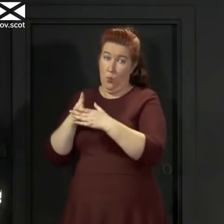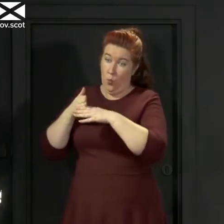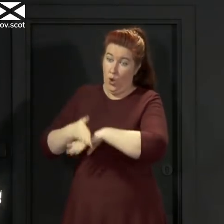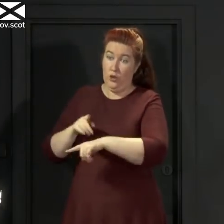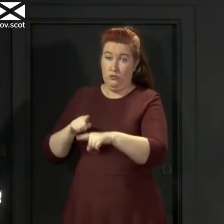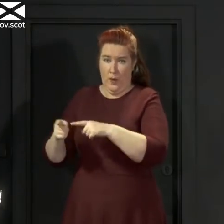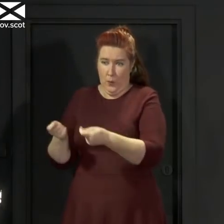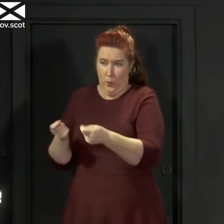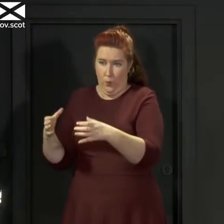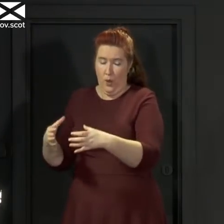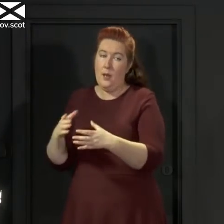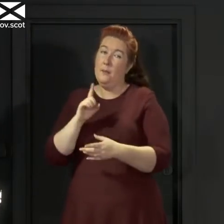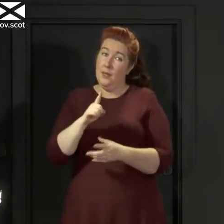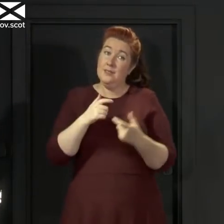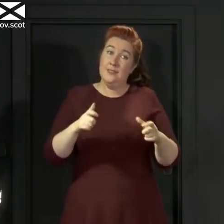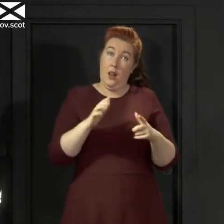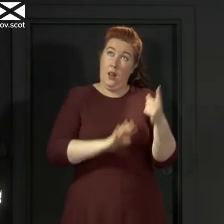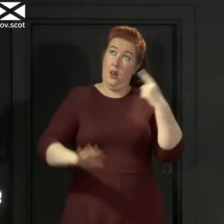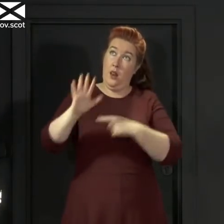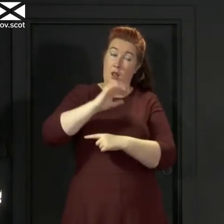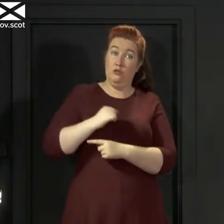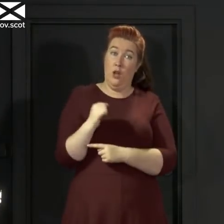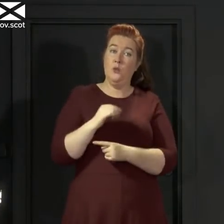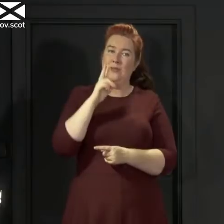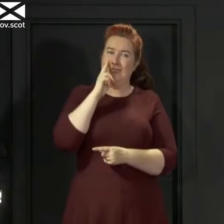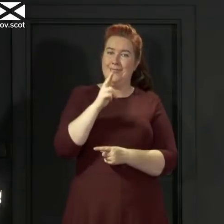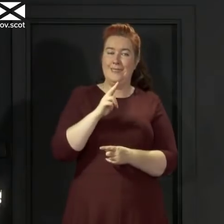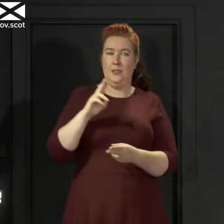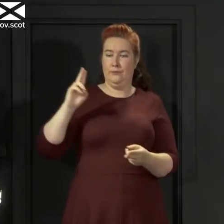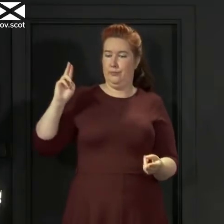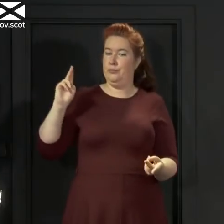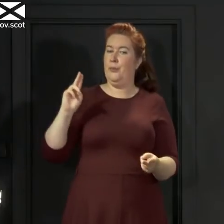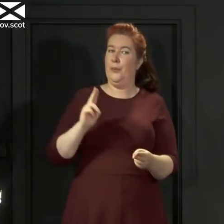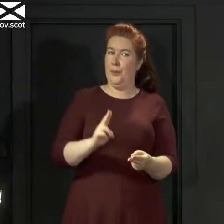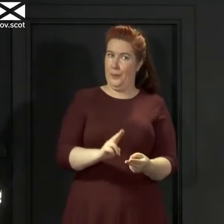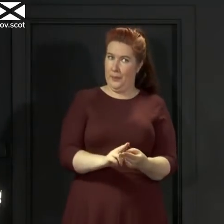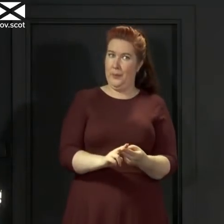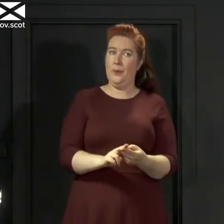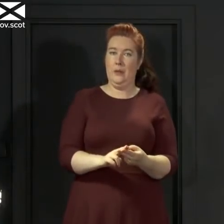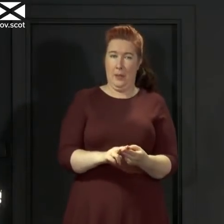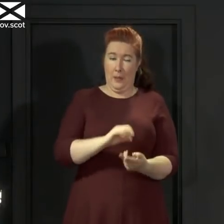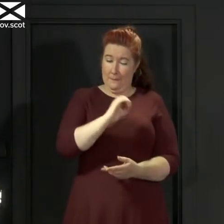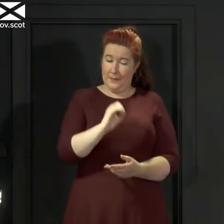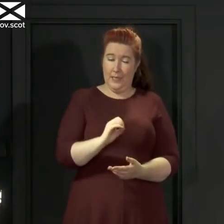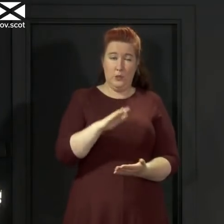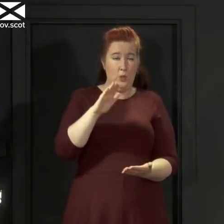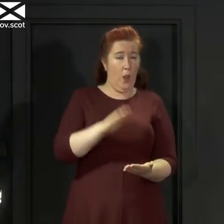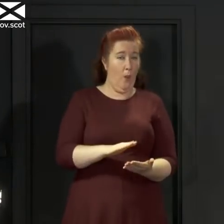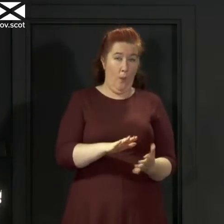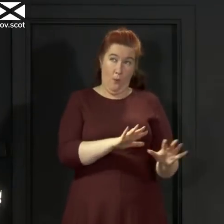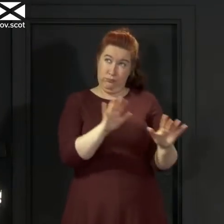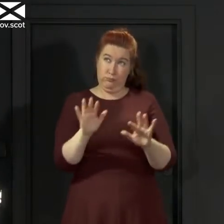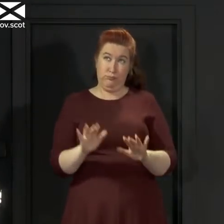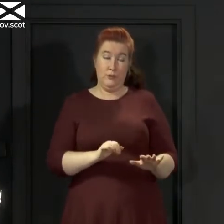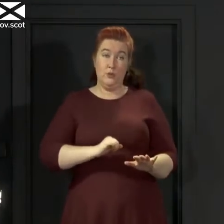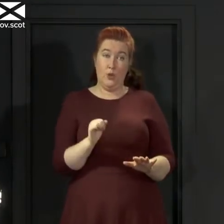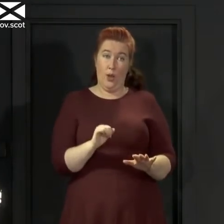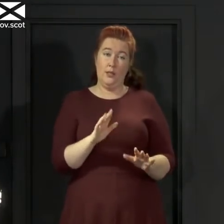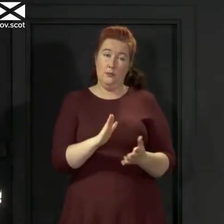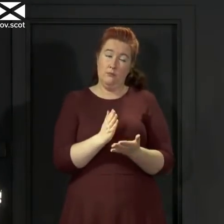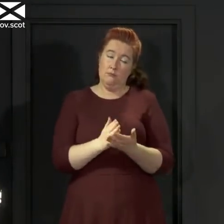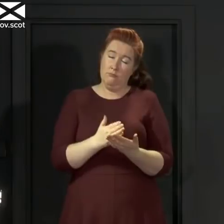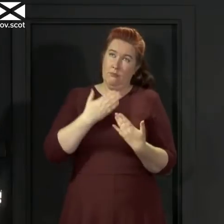notwithstanding that we are seeing the prevalence of the virus continue to be at very low levels and thankfully we're seeing the